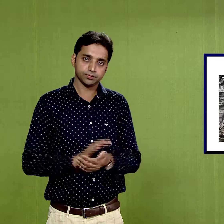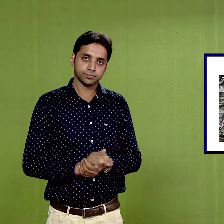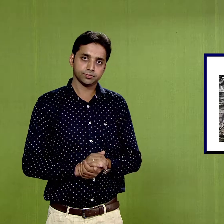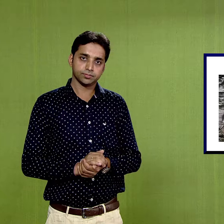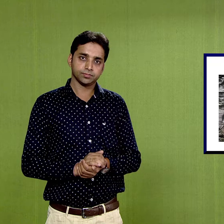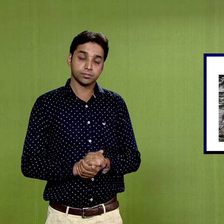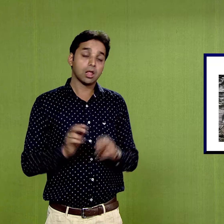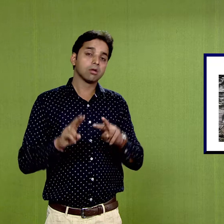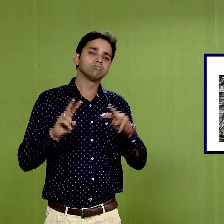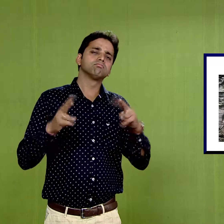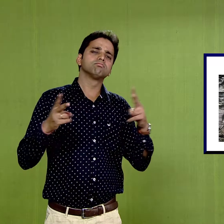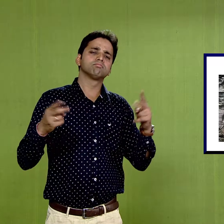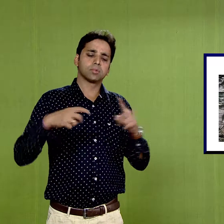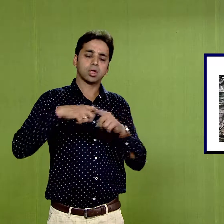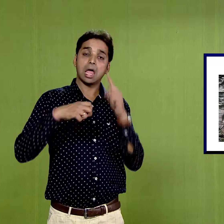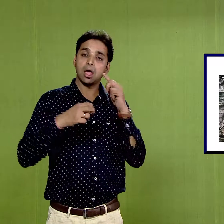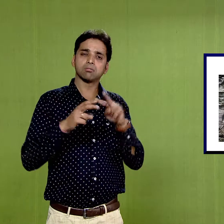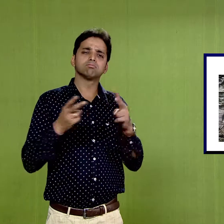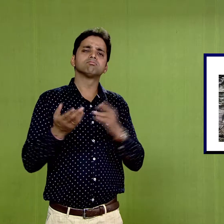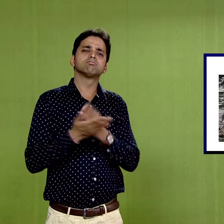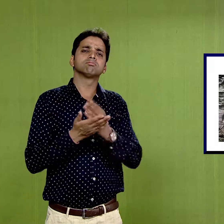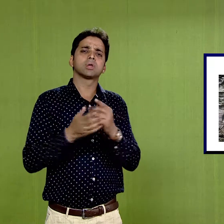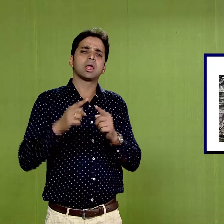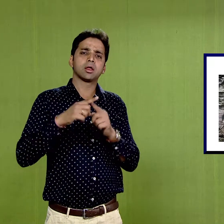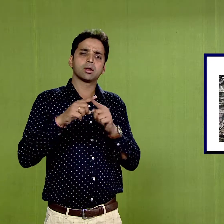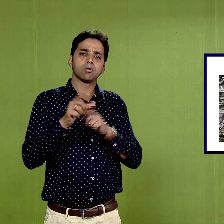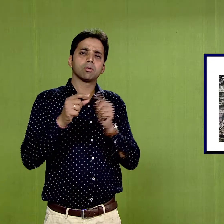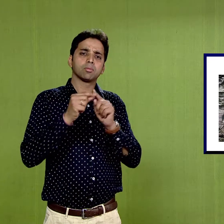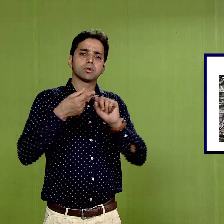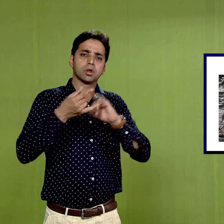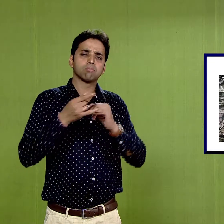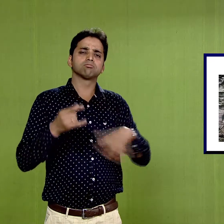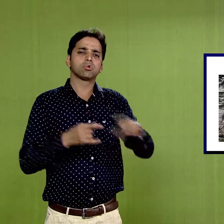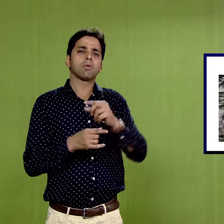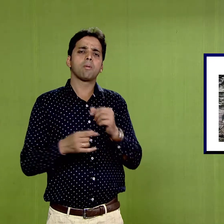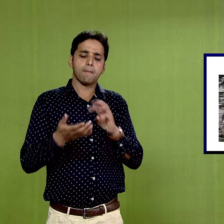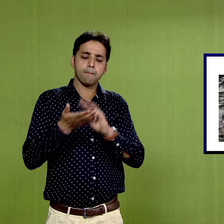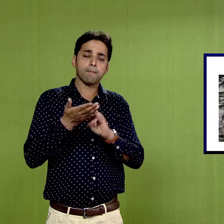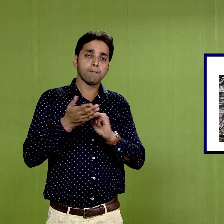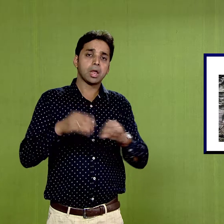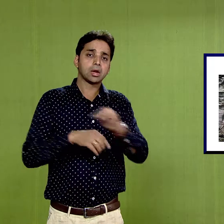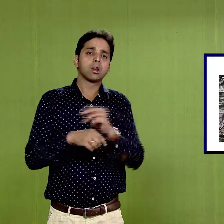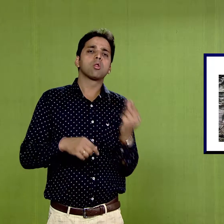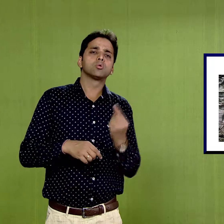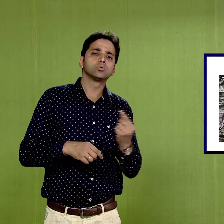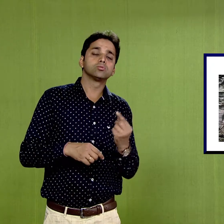different kinds of materials were used to make the different types of paintings.